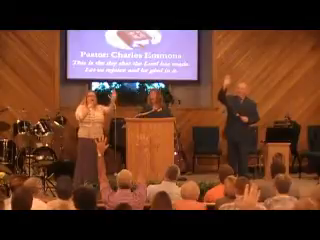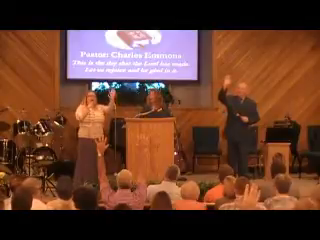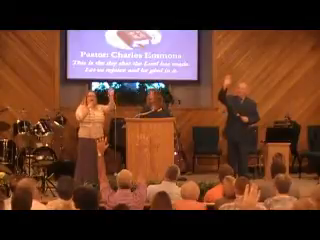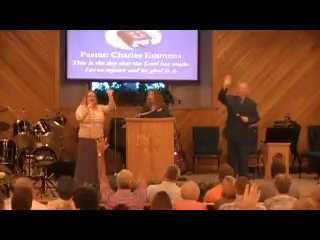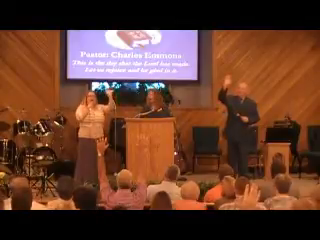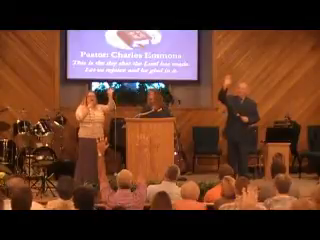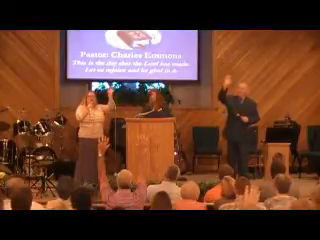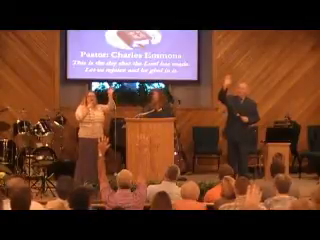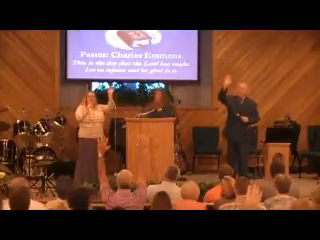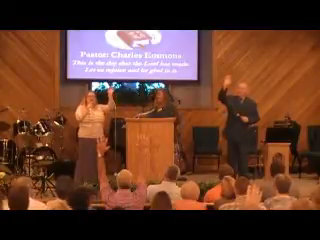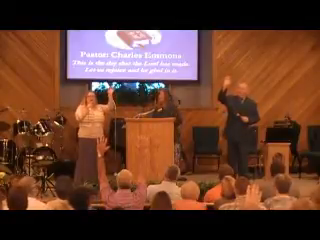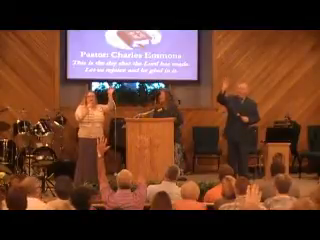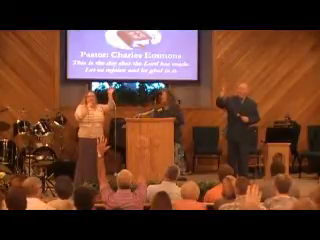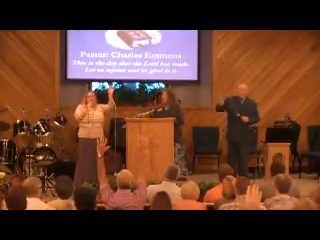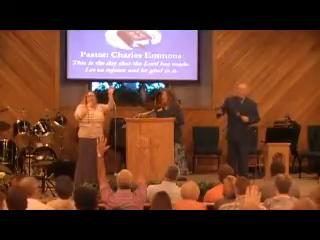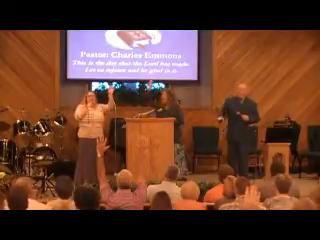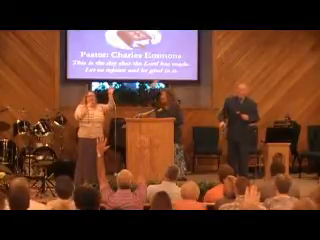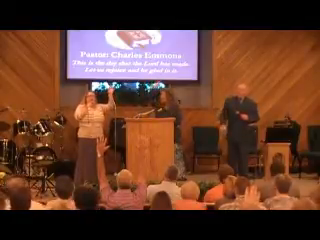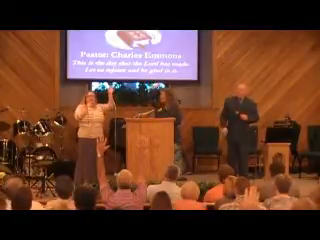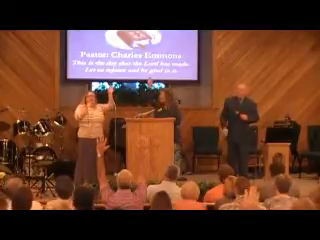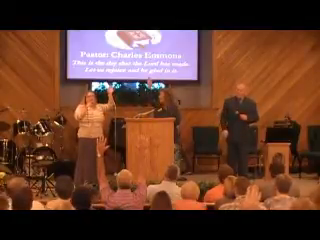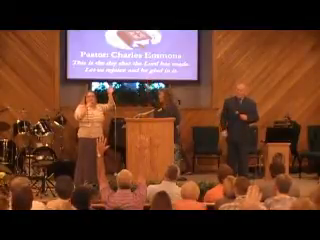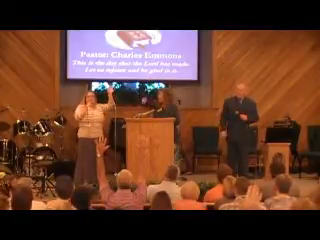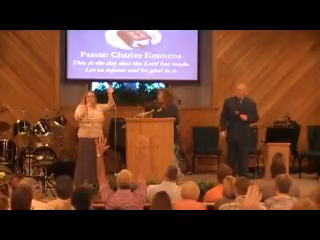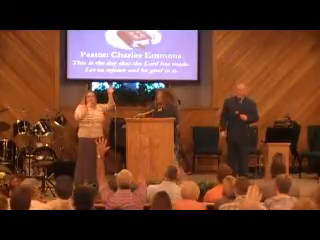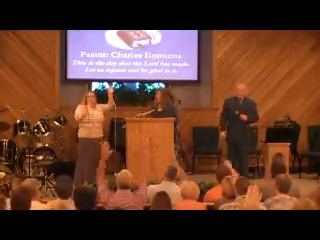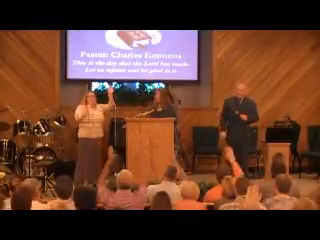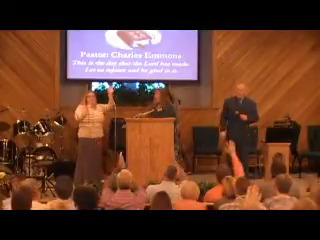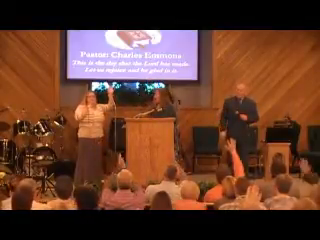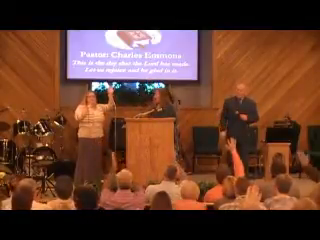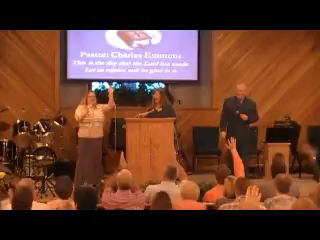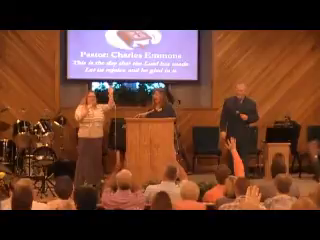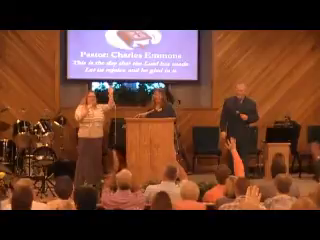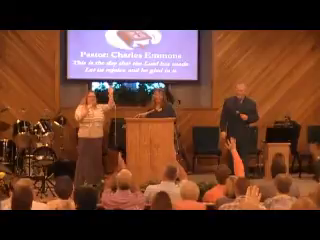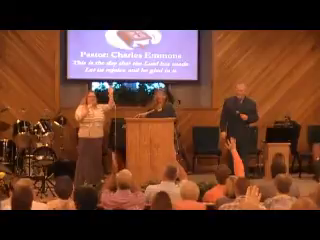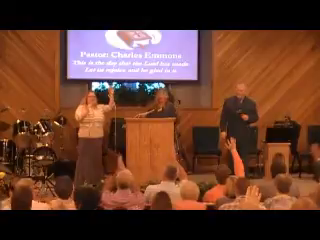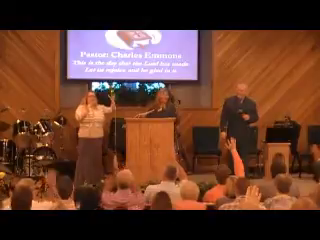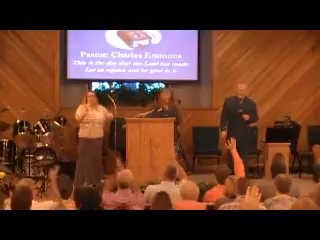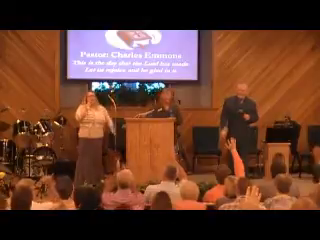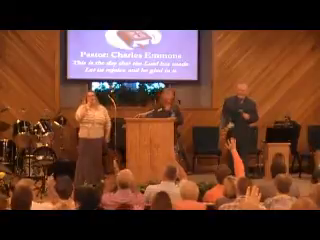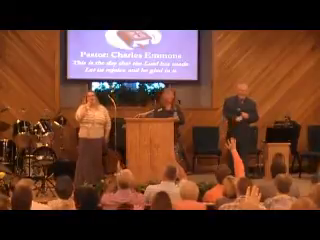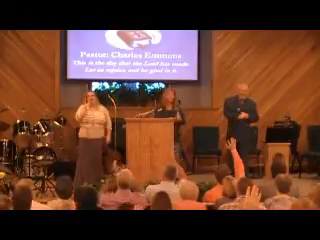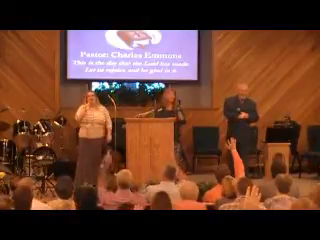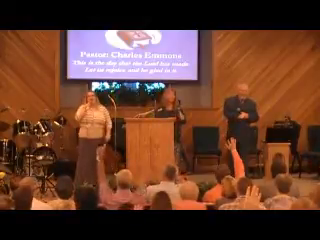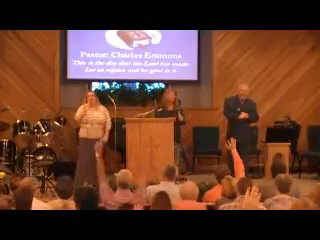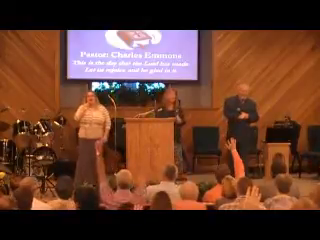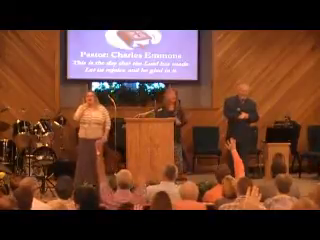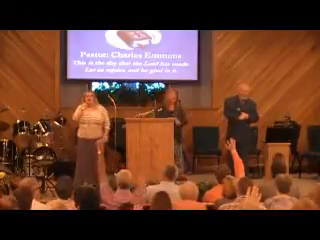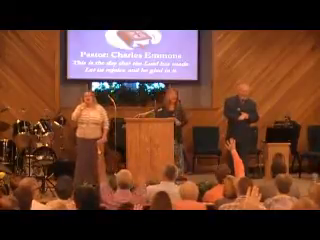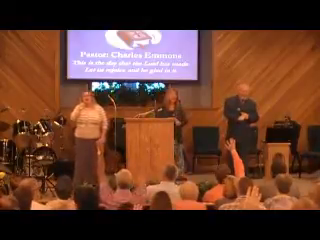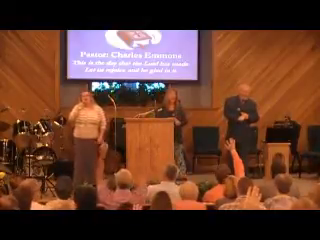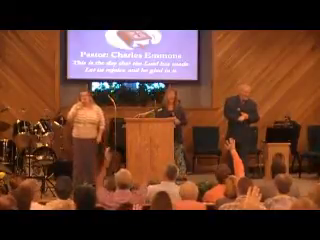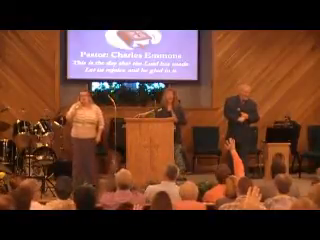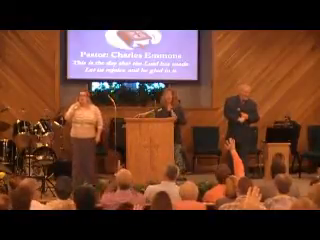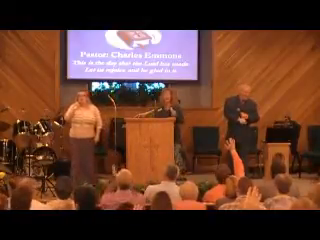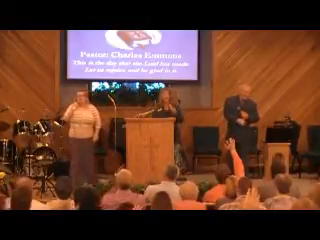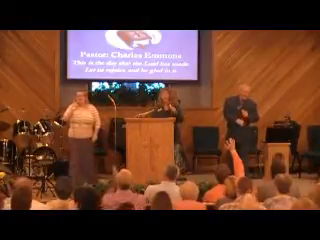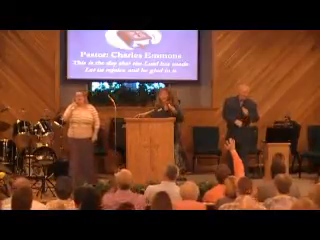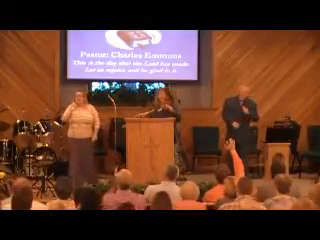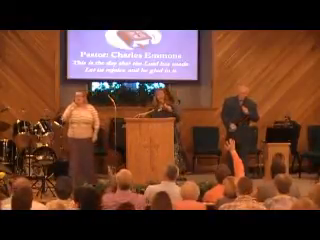I know that I think I'm gonna cry